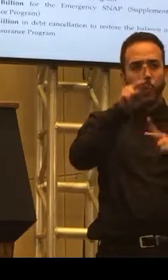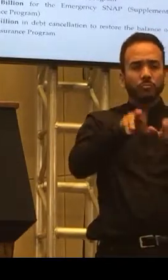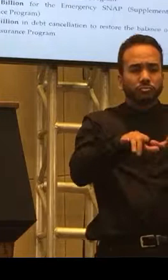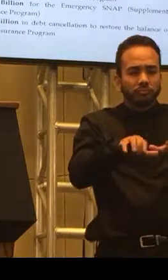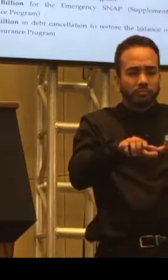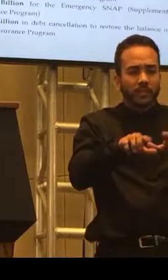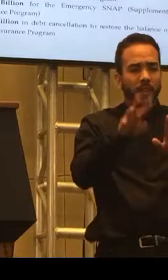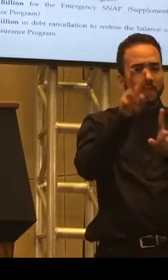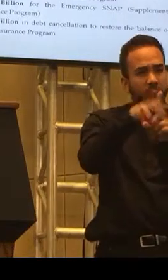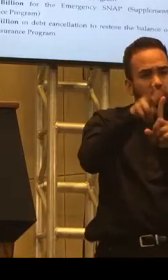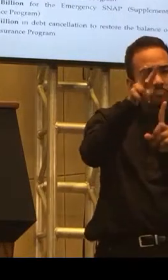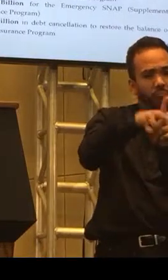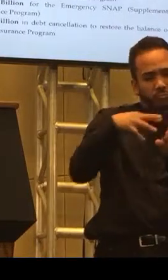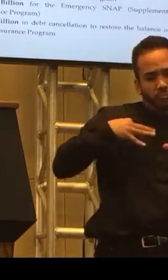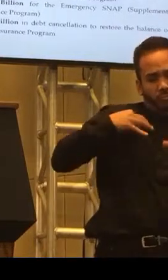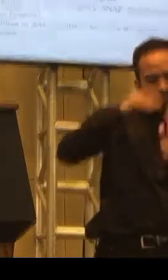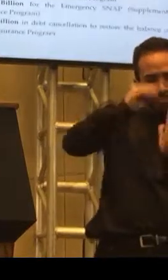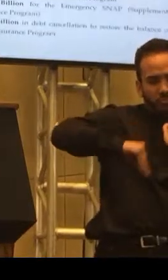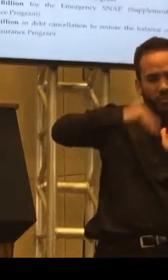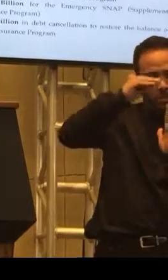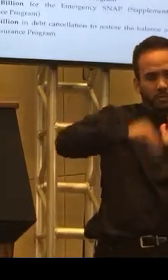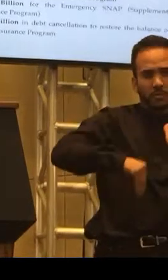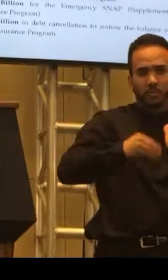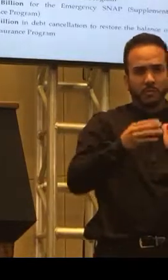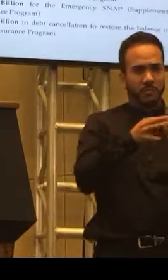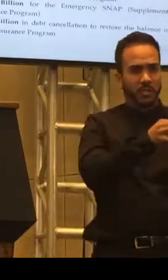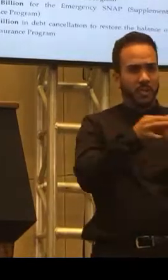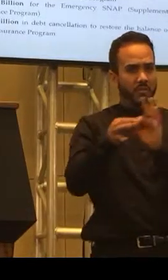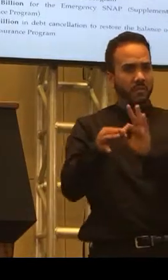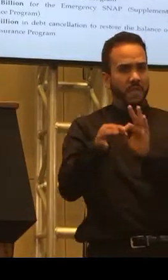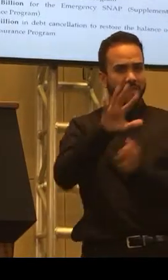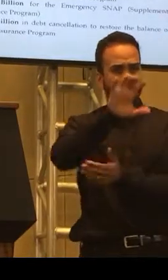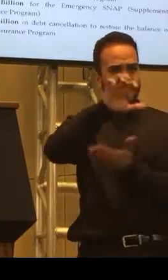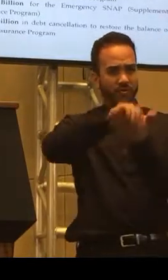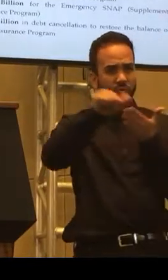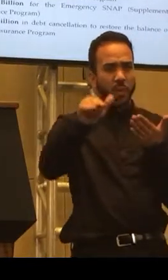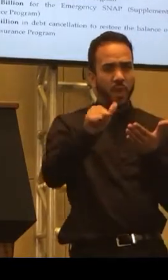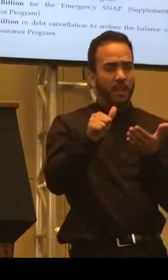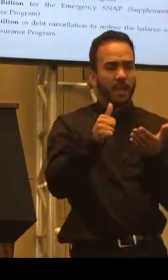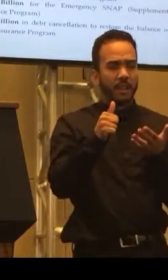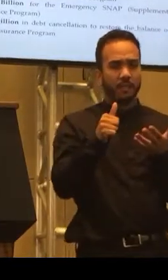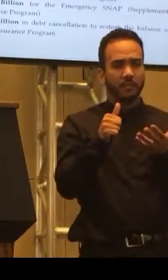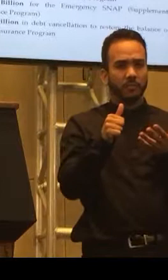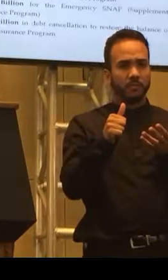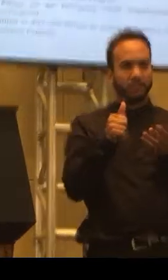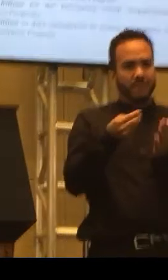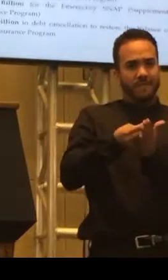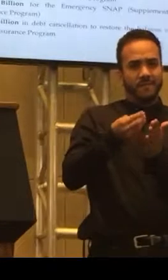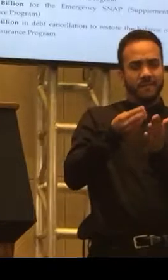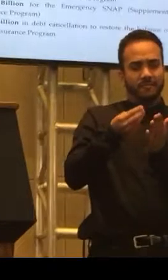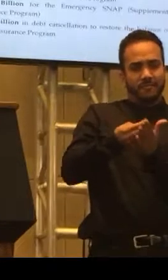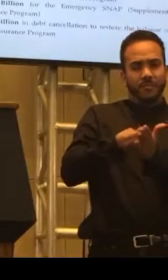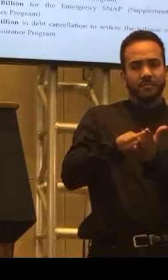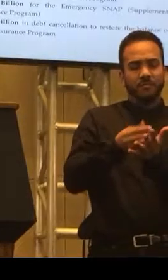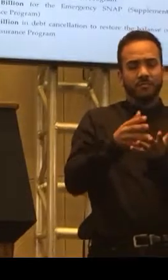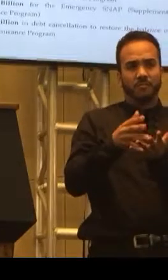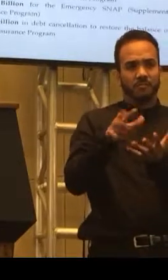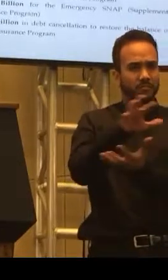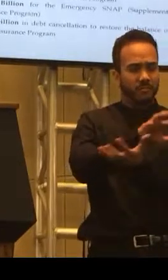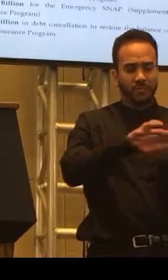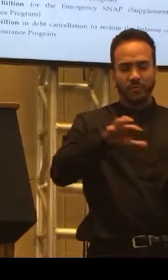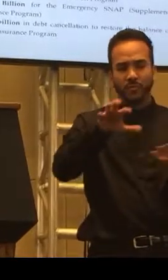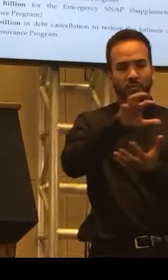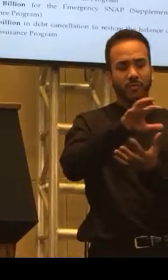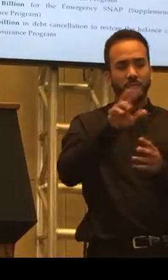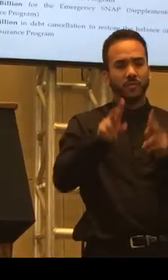that has to do with a loss of, you know, I guess it's a food voucher. There's a lot